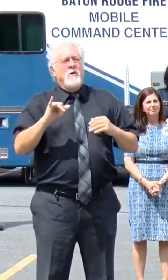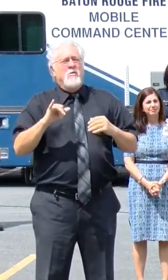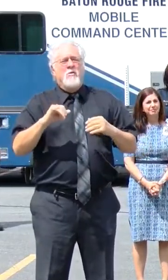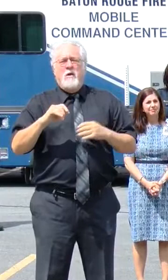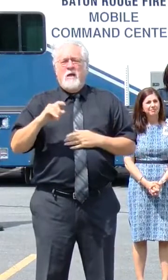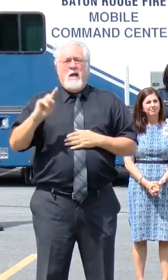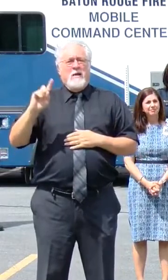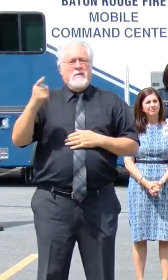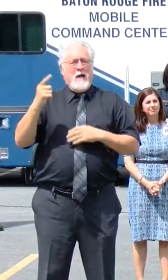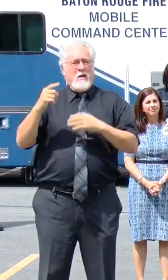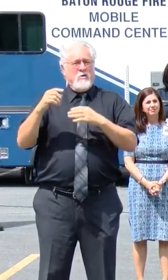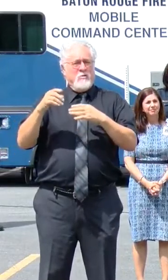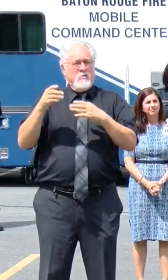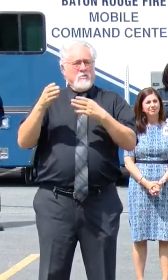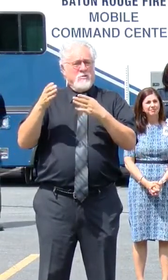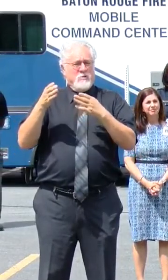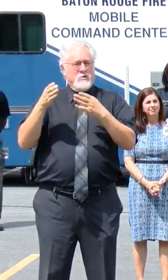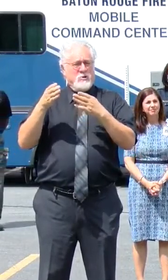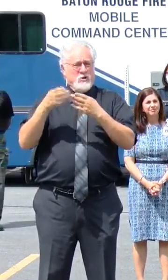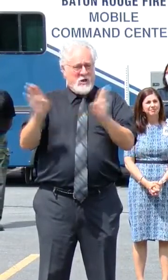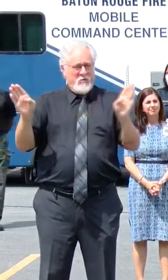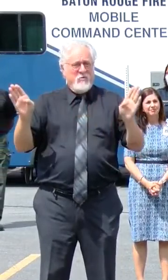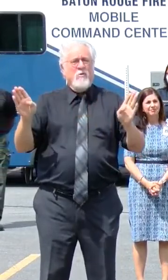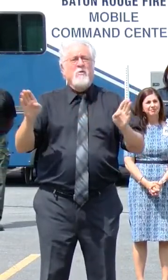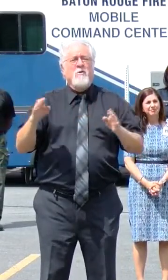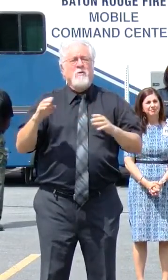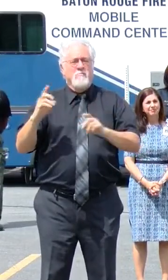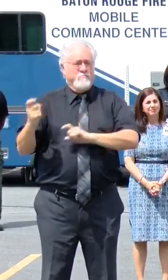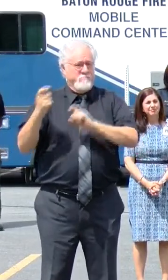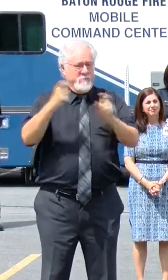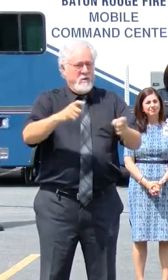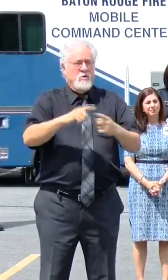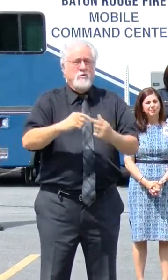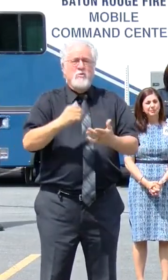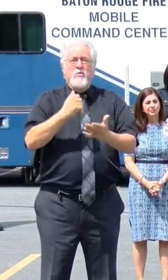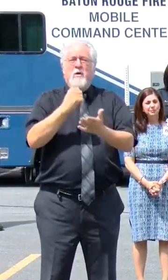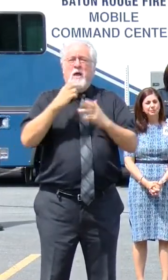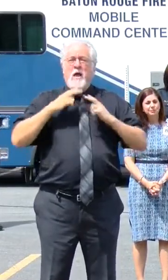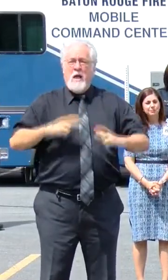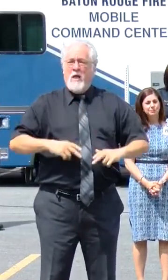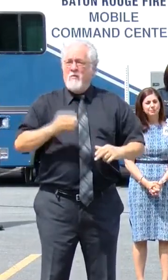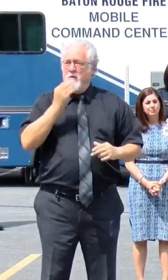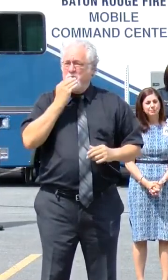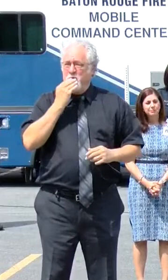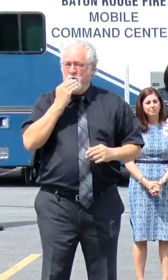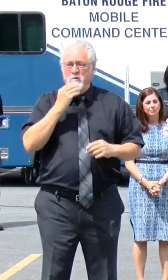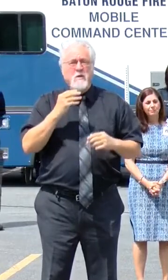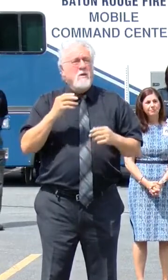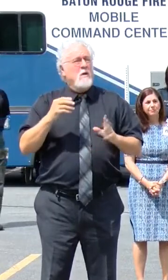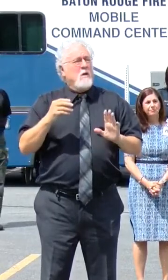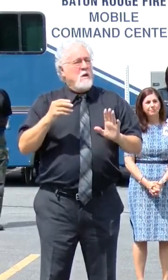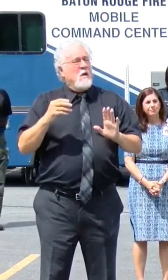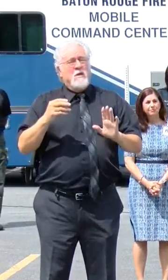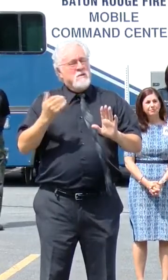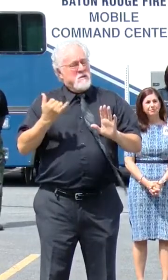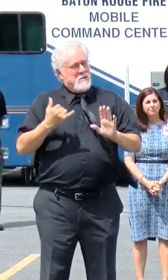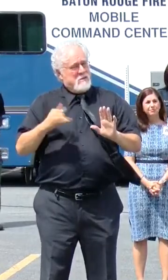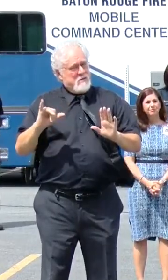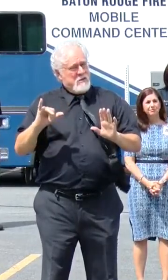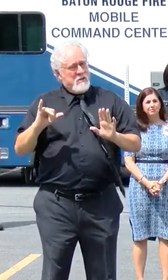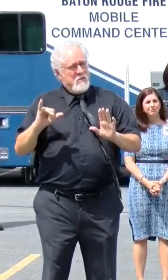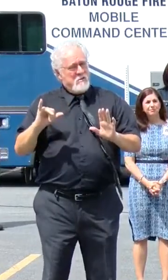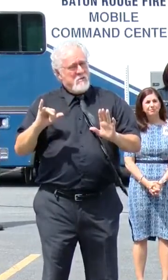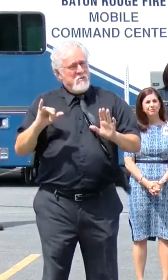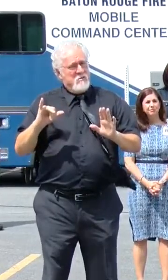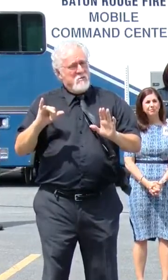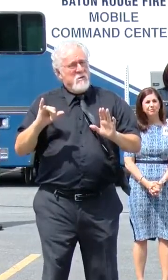Dollar General is certainly contributing to the landscape of healthy foods does not negate the fact that we are still on a